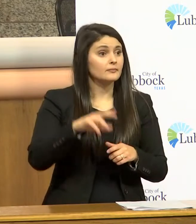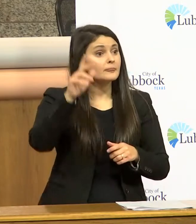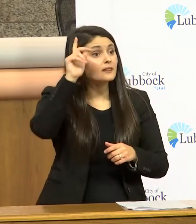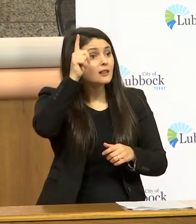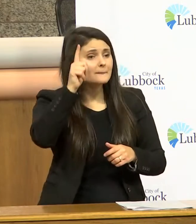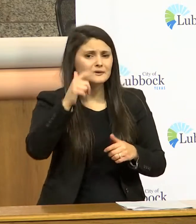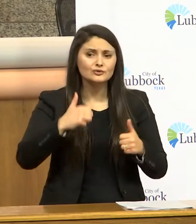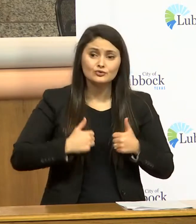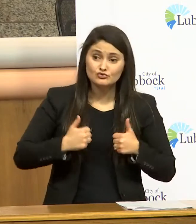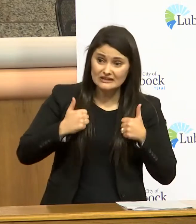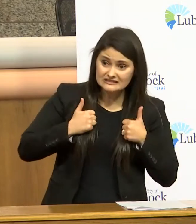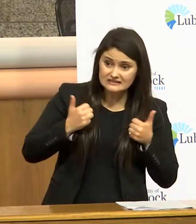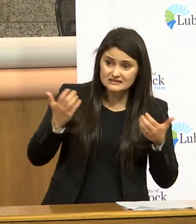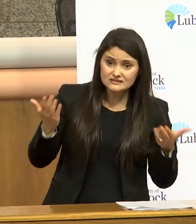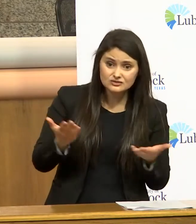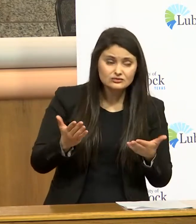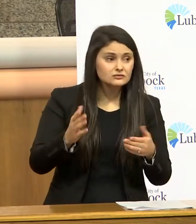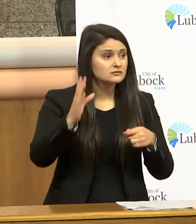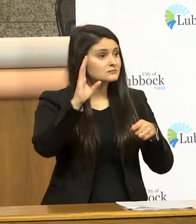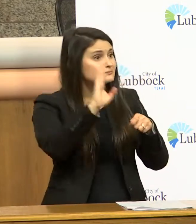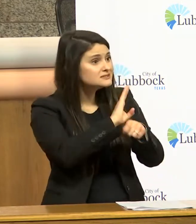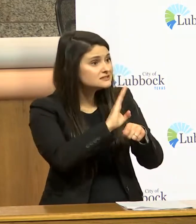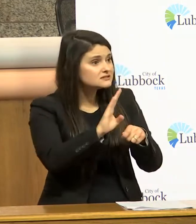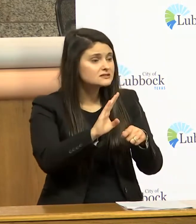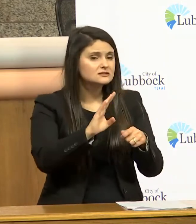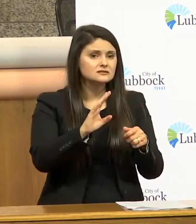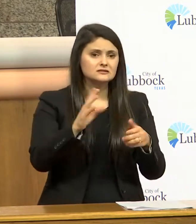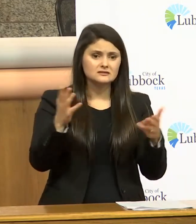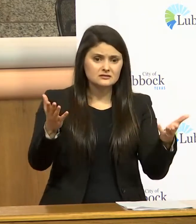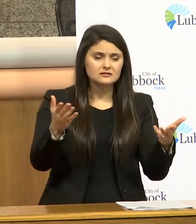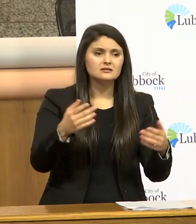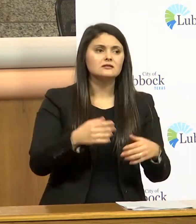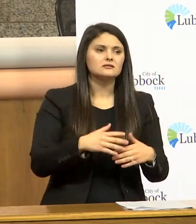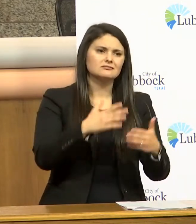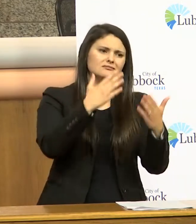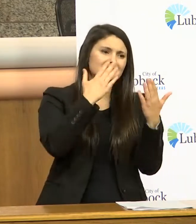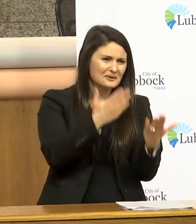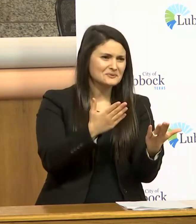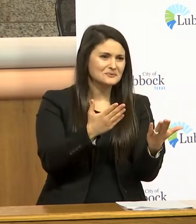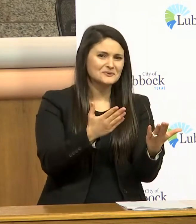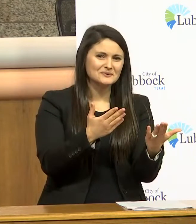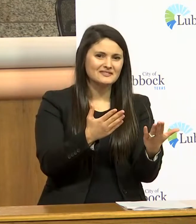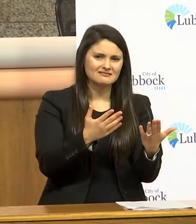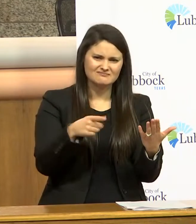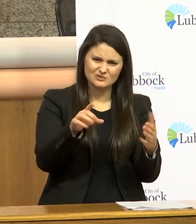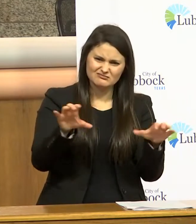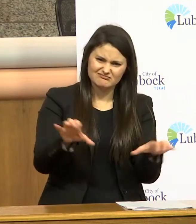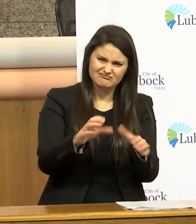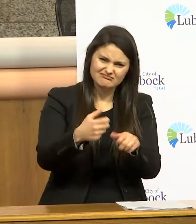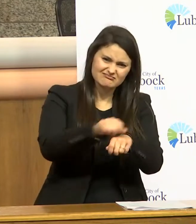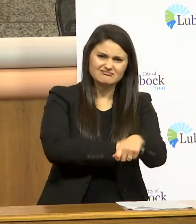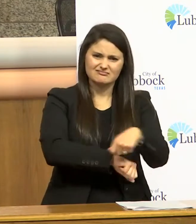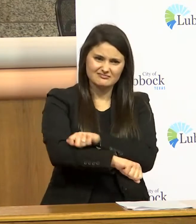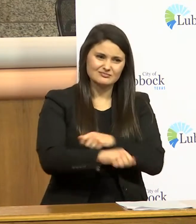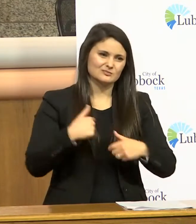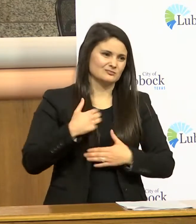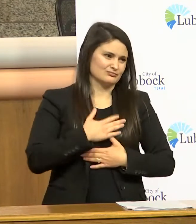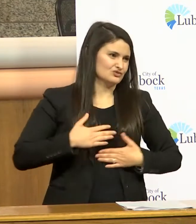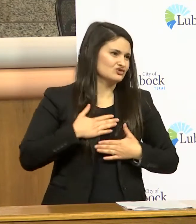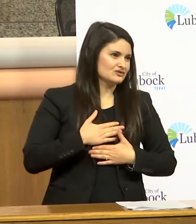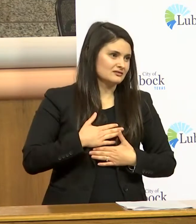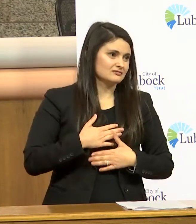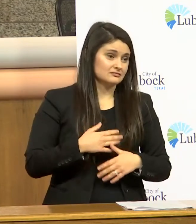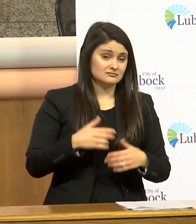know to our residents to our businesses our establishments thanks you're doing it and we appreciate it